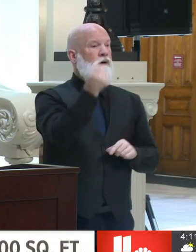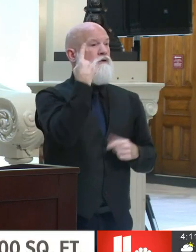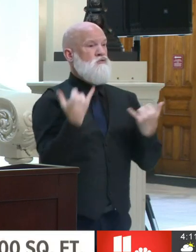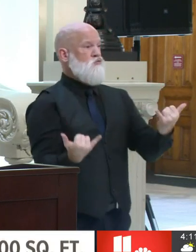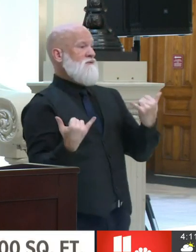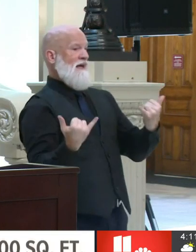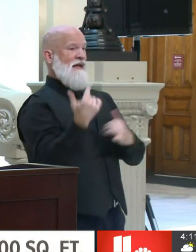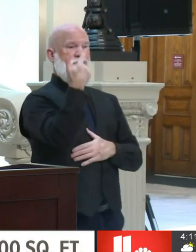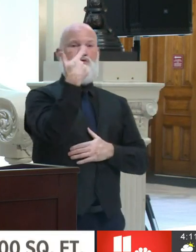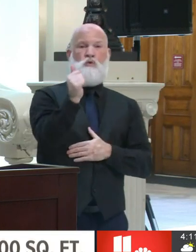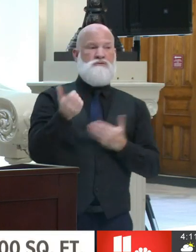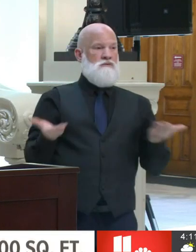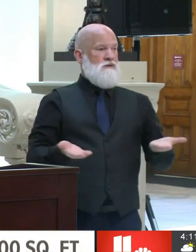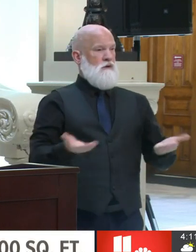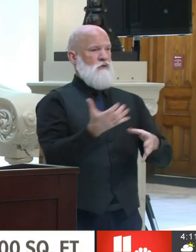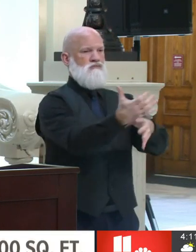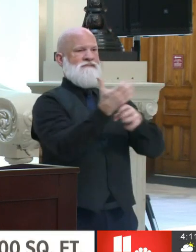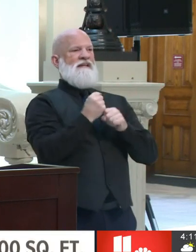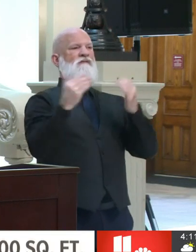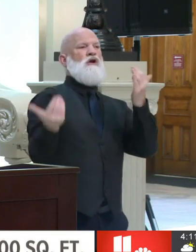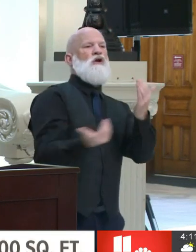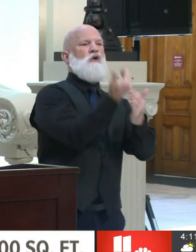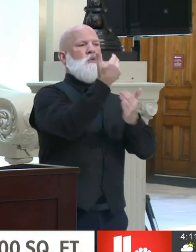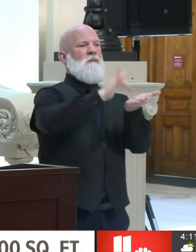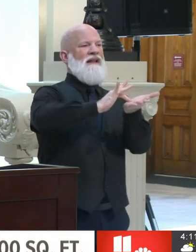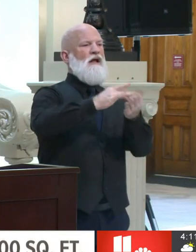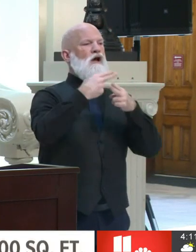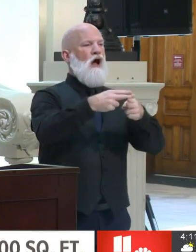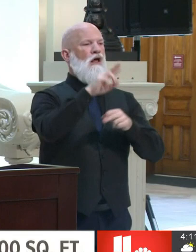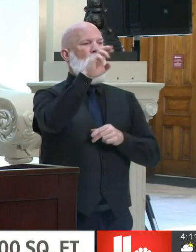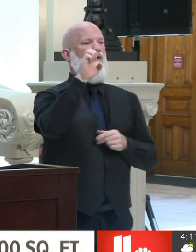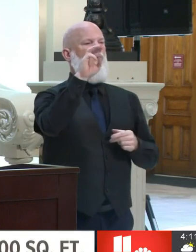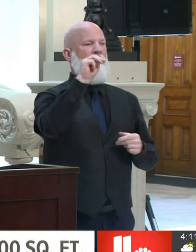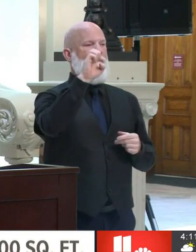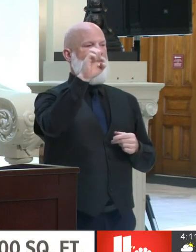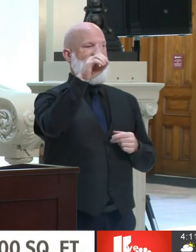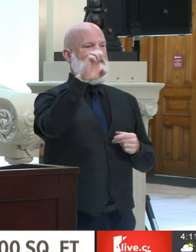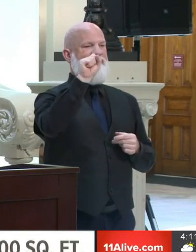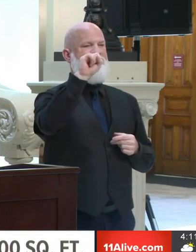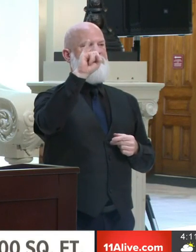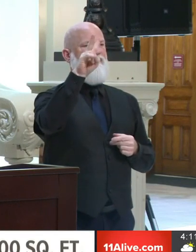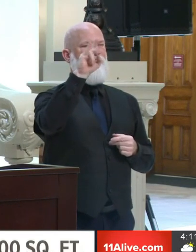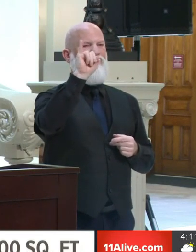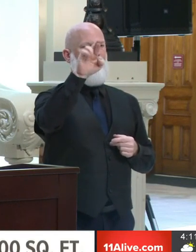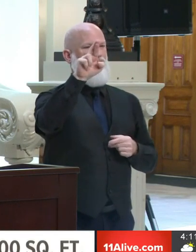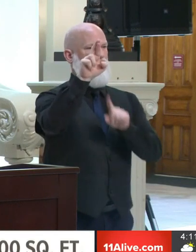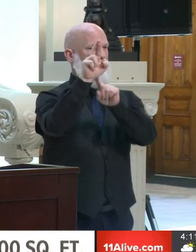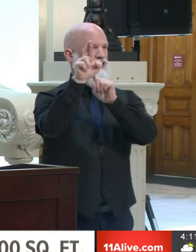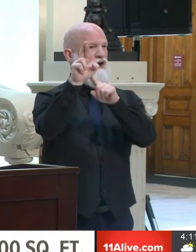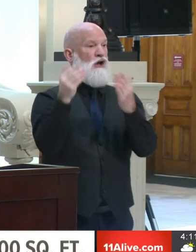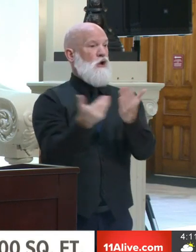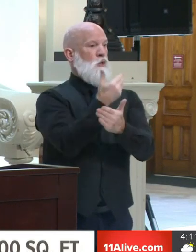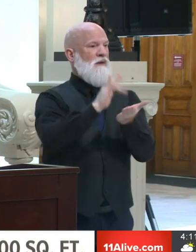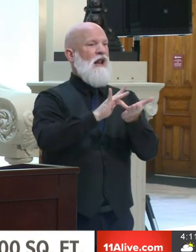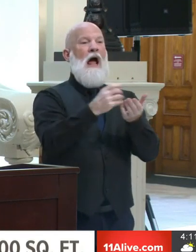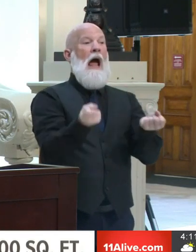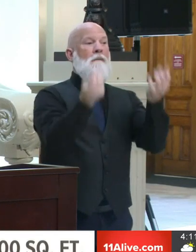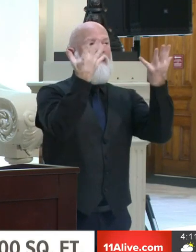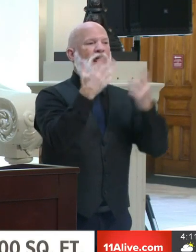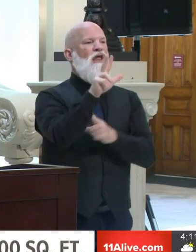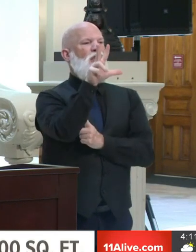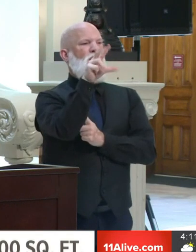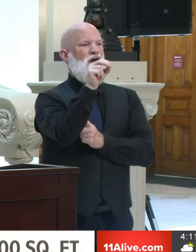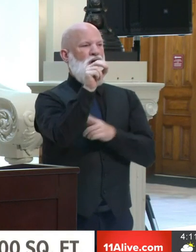remdesivir from the federal government. We have received 30 cases with 40 vials of the drug per